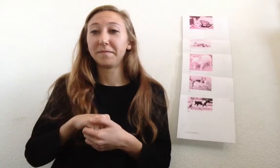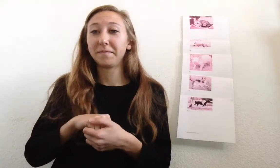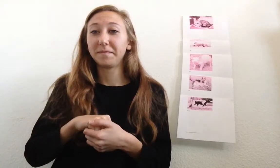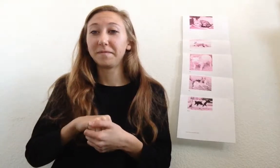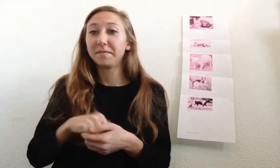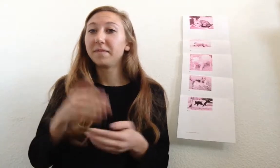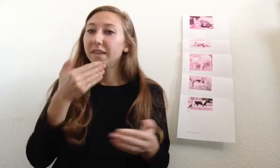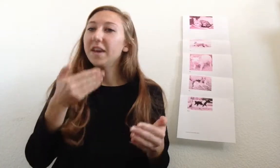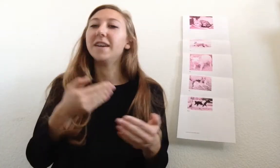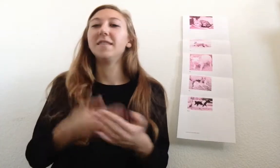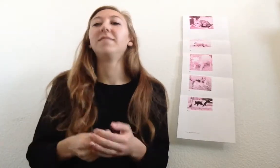Good.